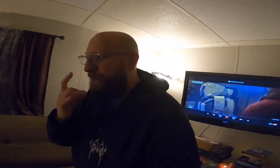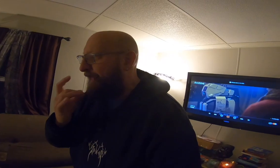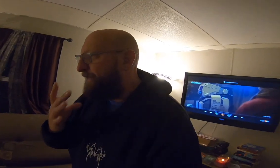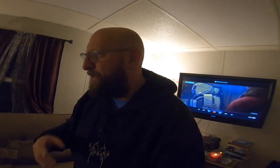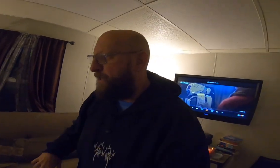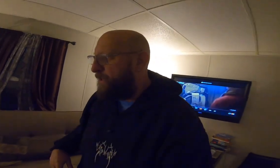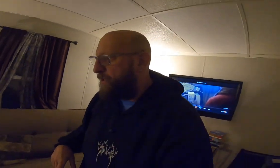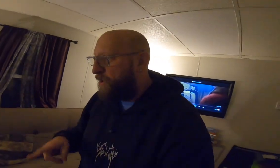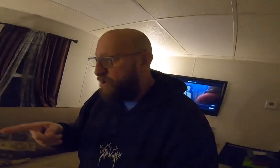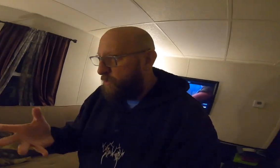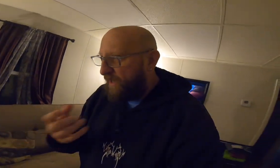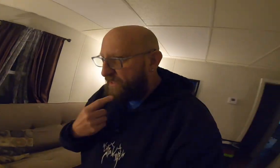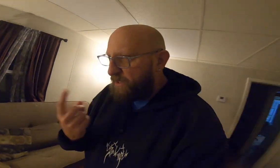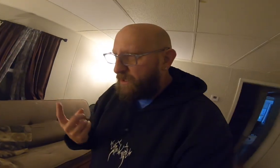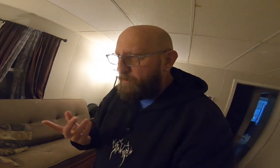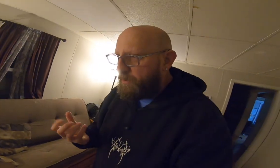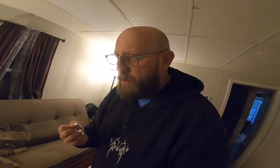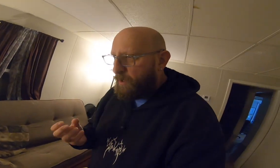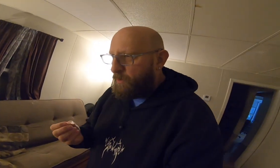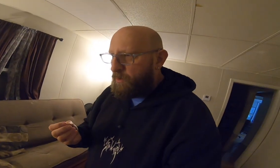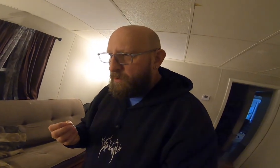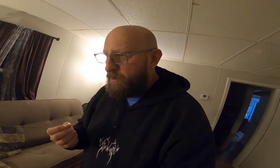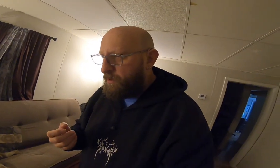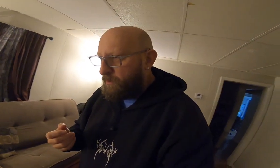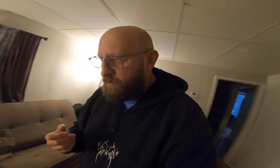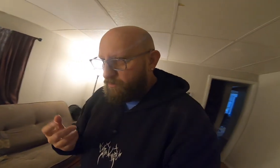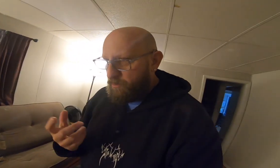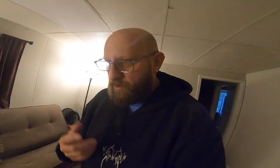You wanted this, Domby, so, Romeo.